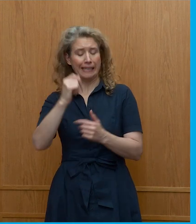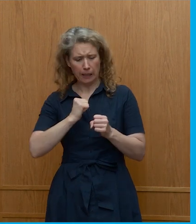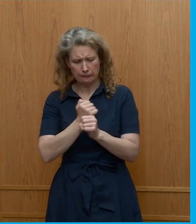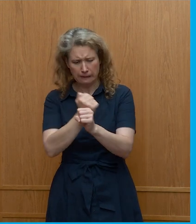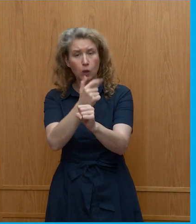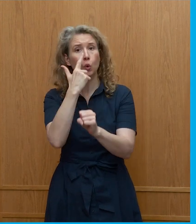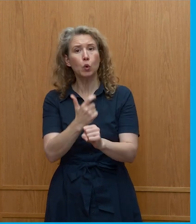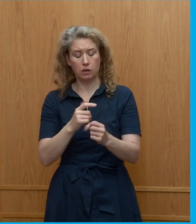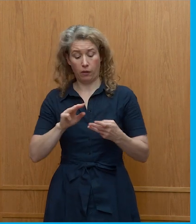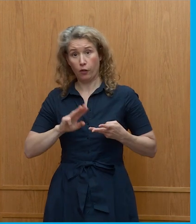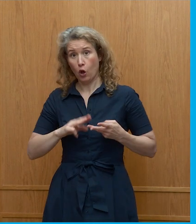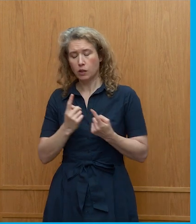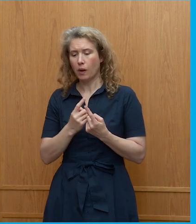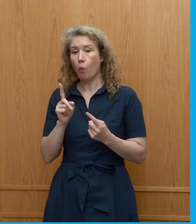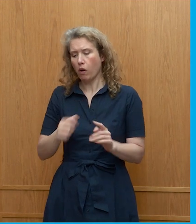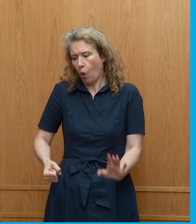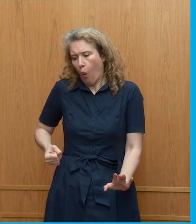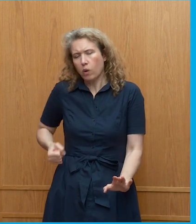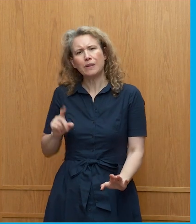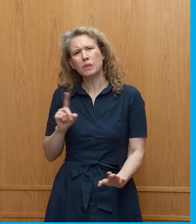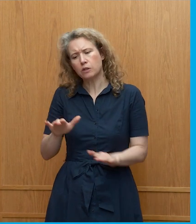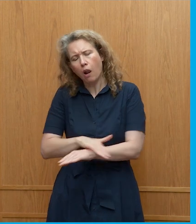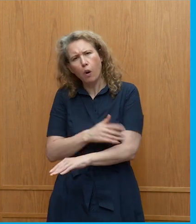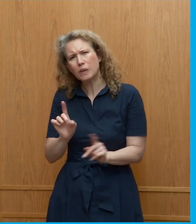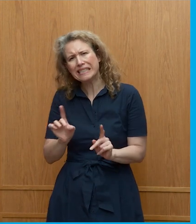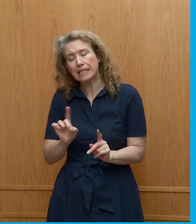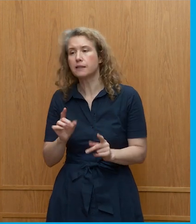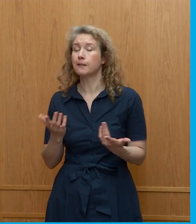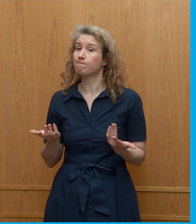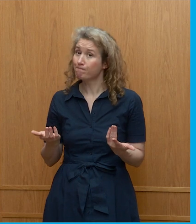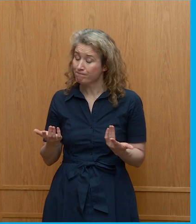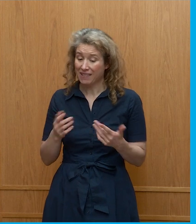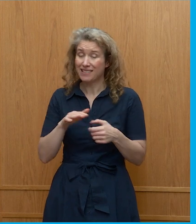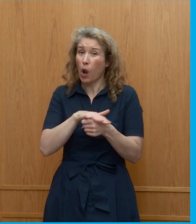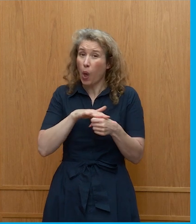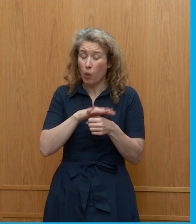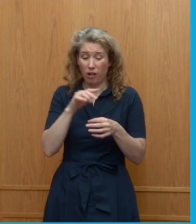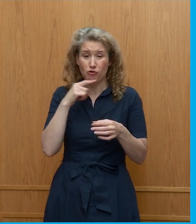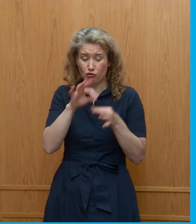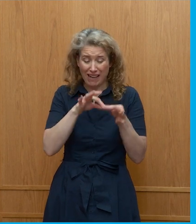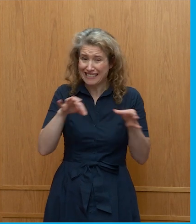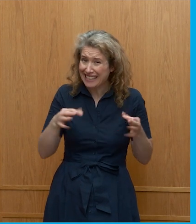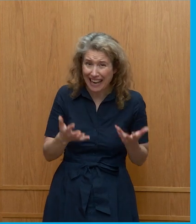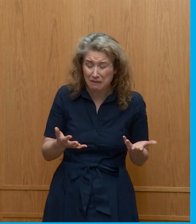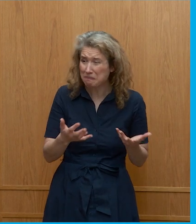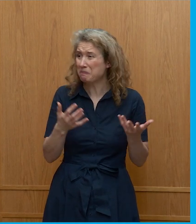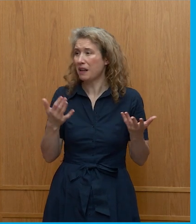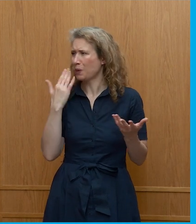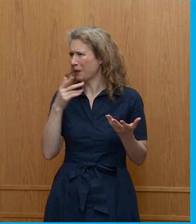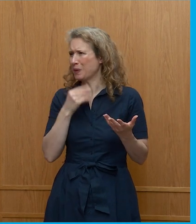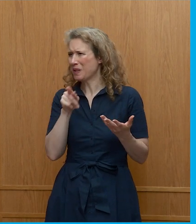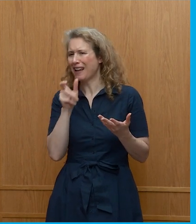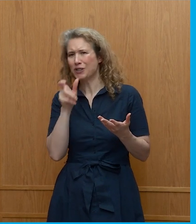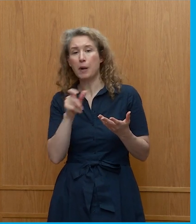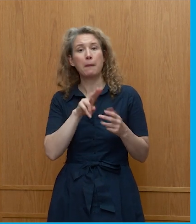three, the thing that's slowing us down is largely, like, local red tape. I don't know if you all use that term. But